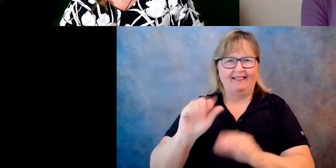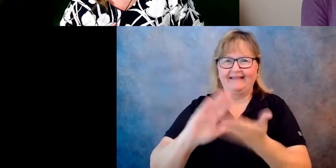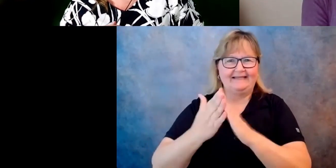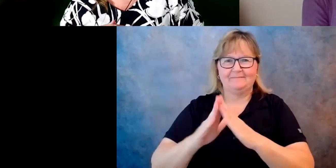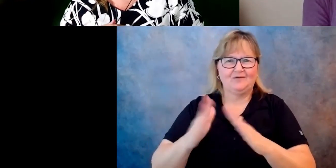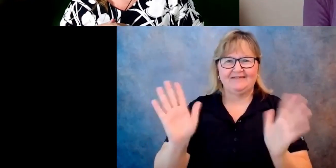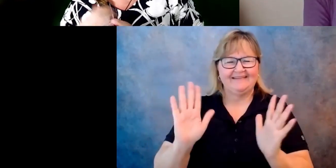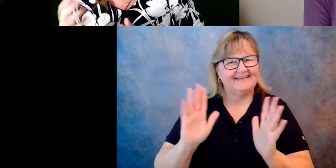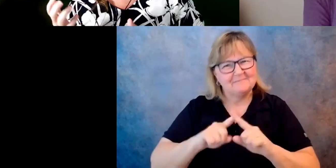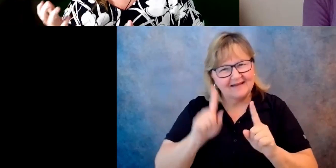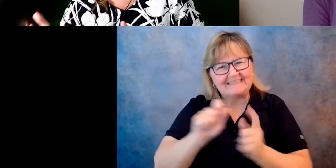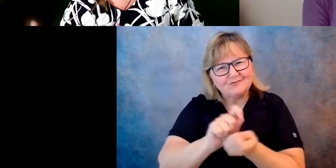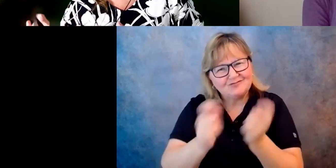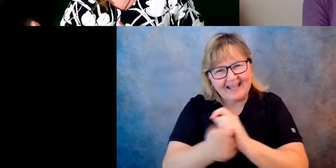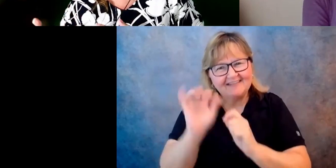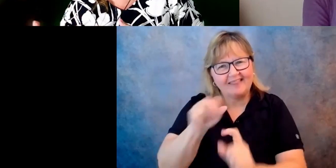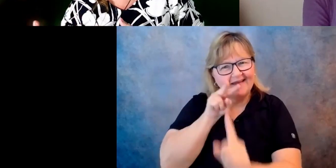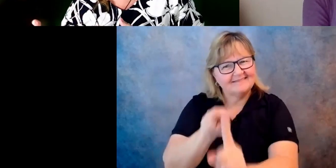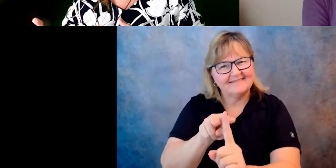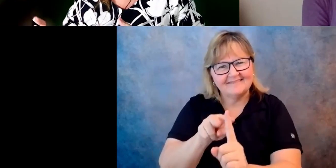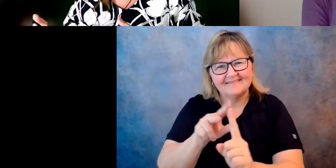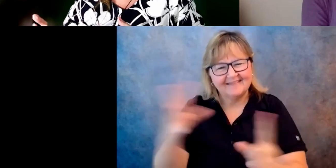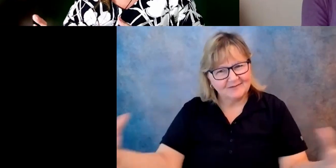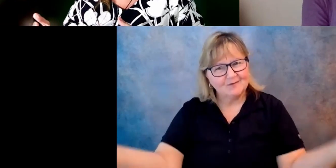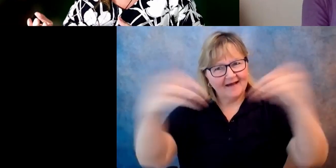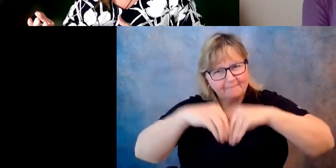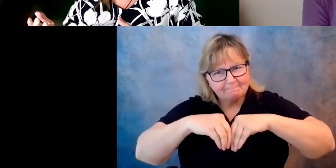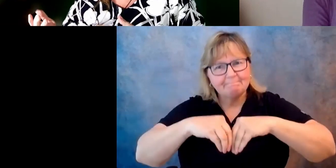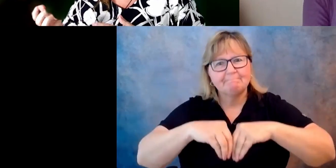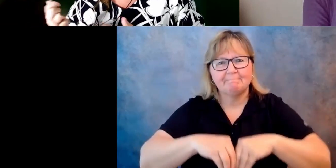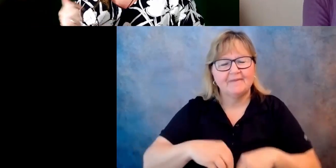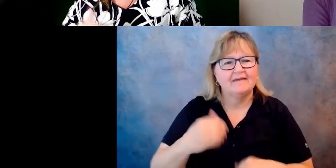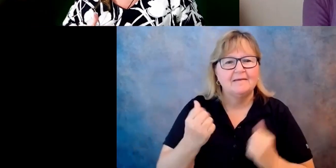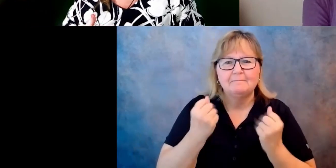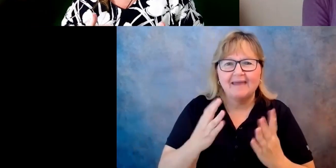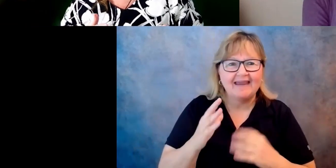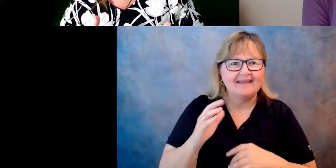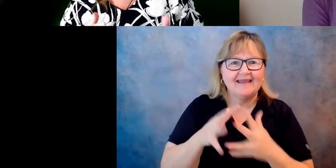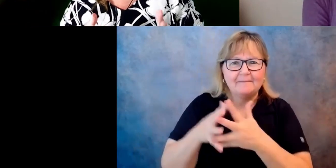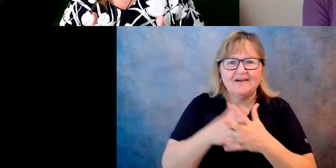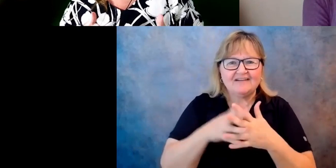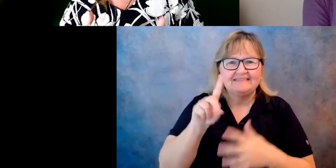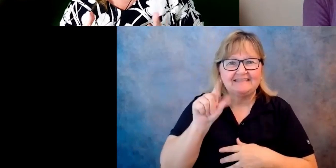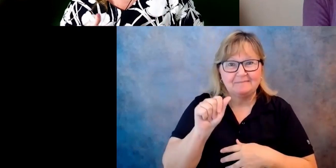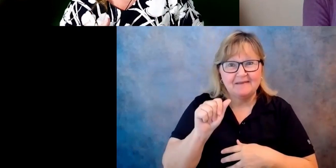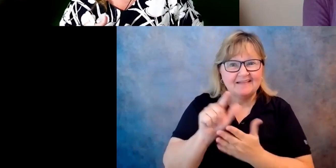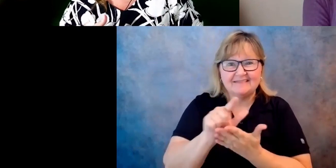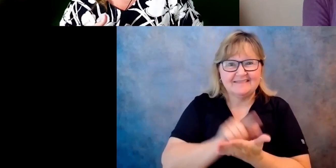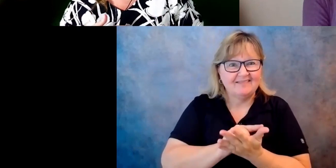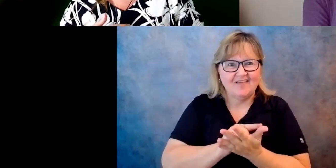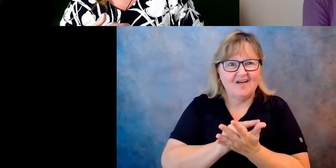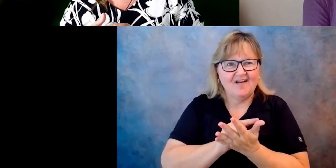learn from each other. And of course, a lot of the American disability laws are, you know, have their roots on what, you know,